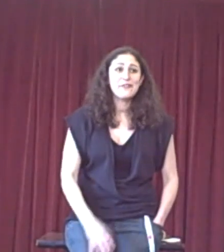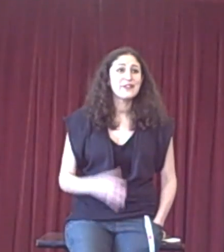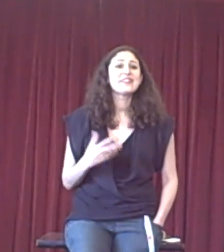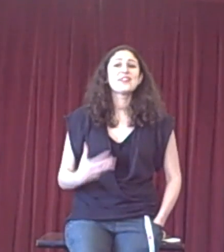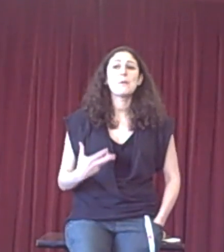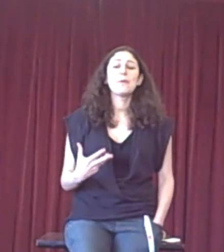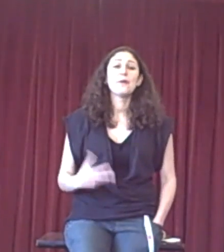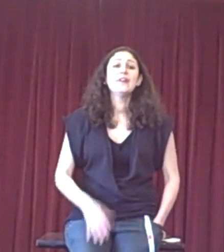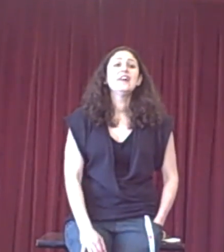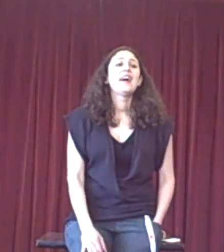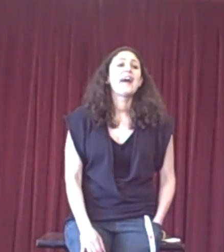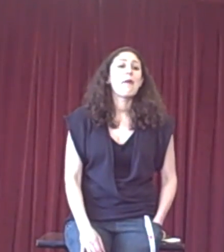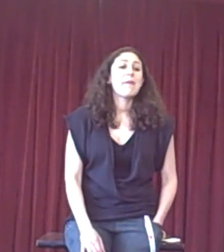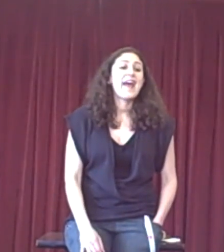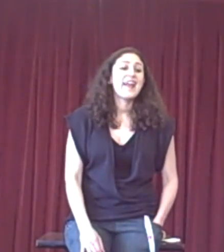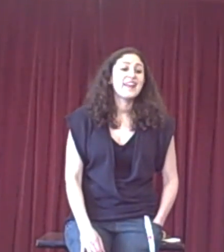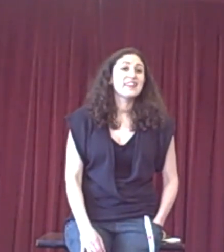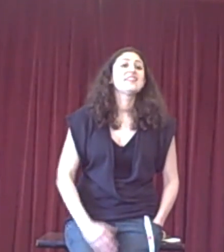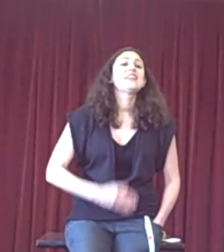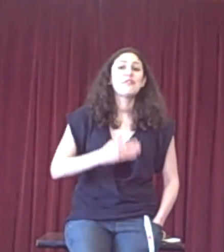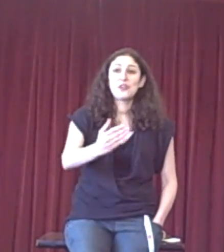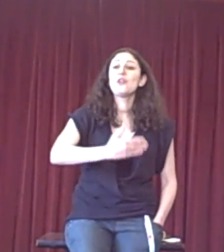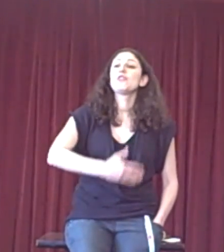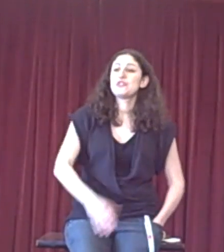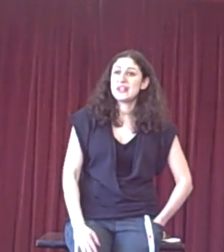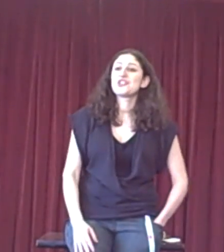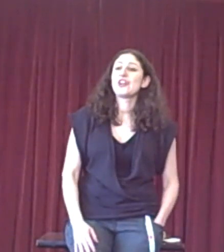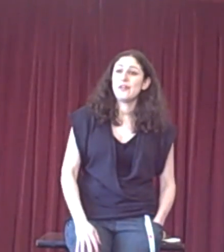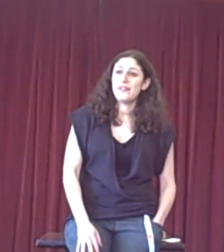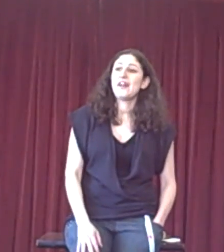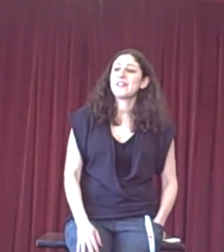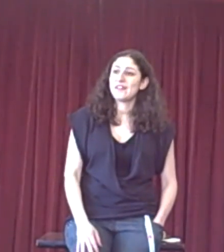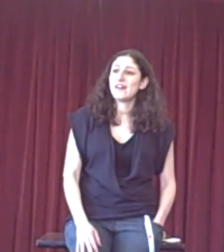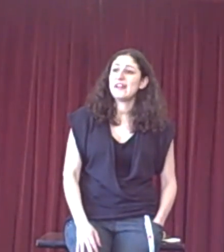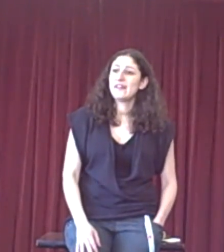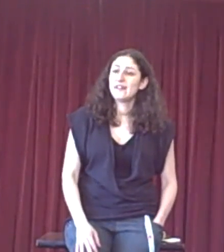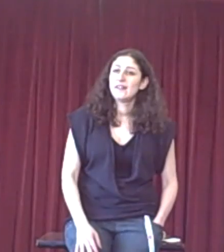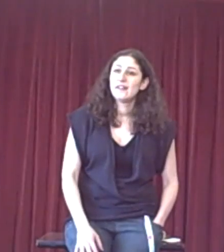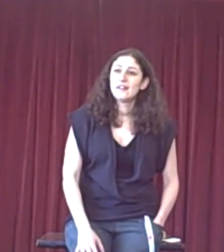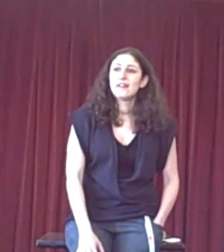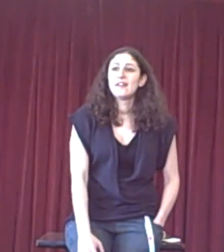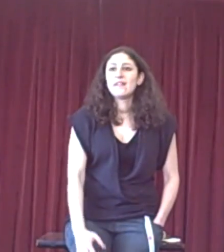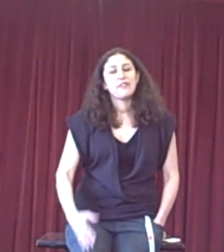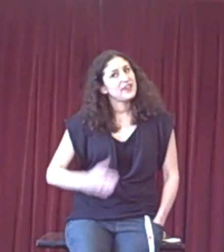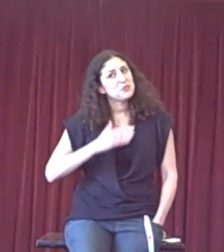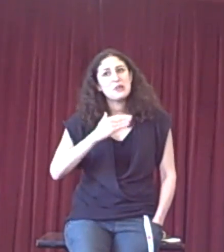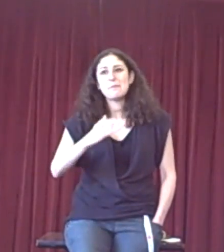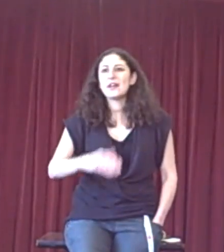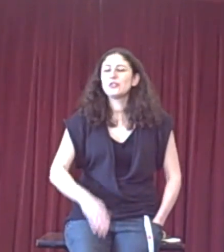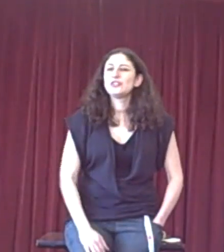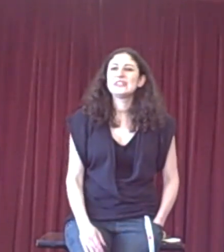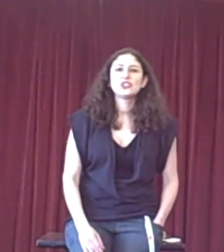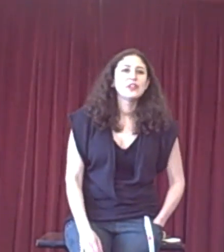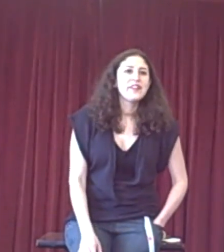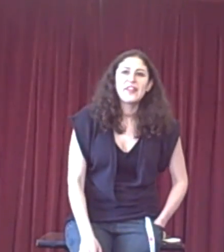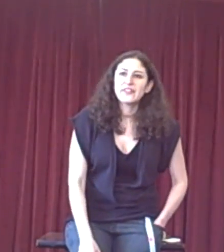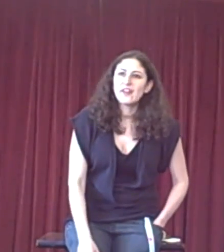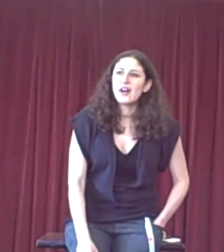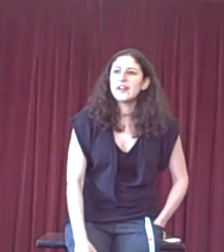for example, a significant contradiction on the other side. If there's a really big contradiction on the other side,